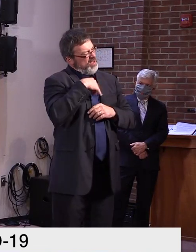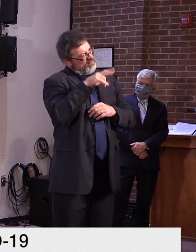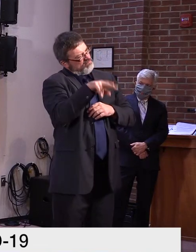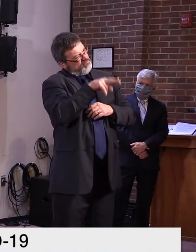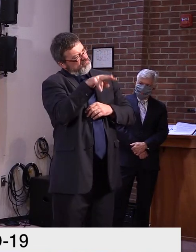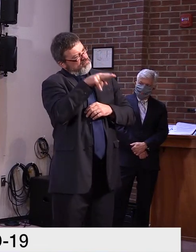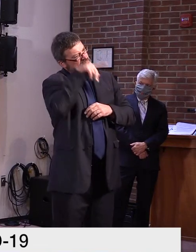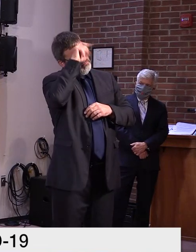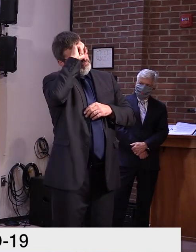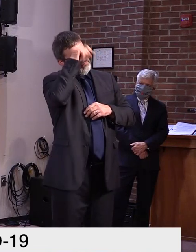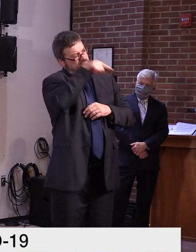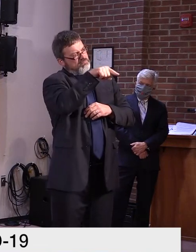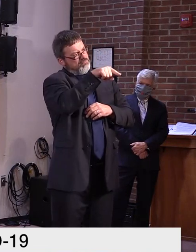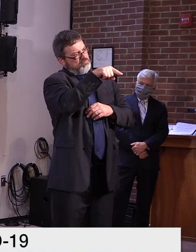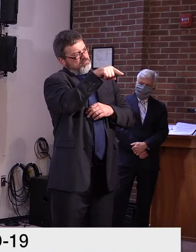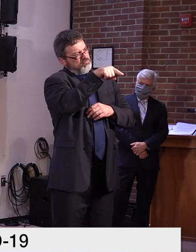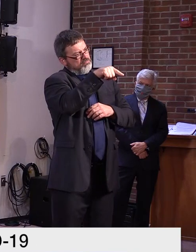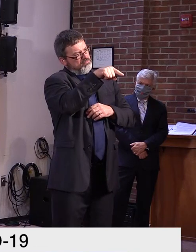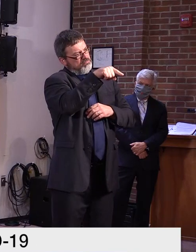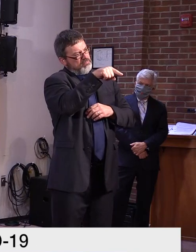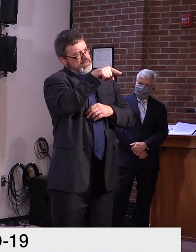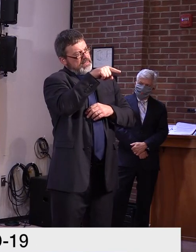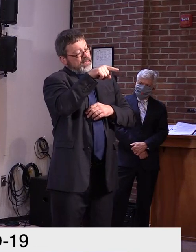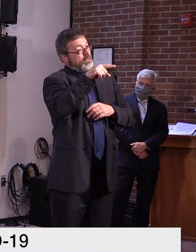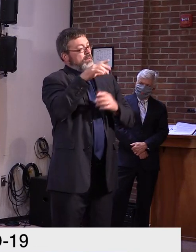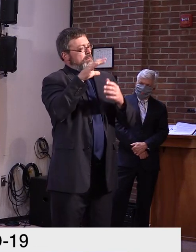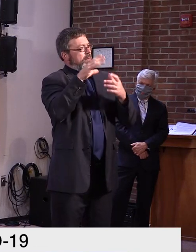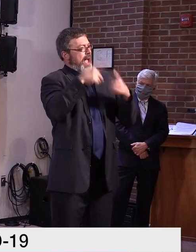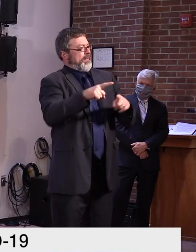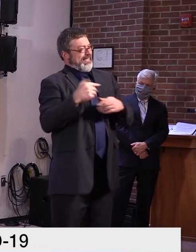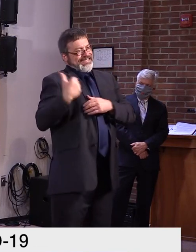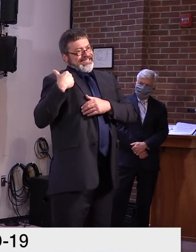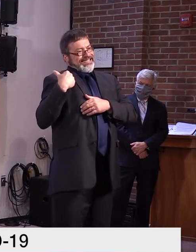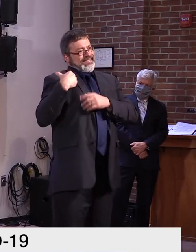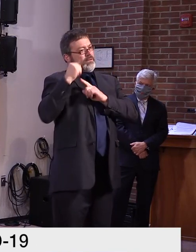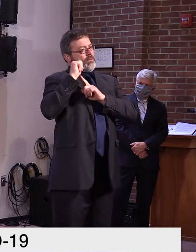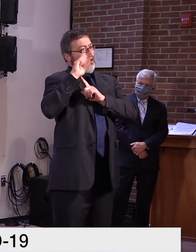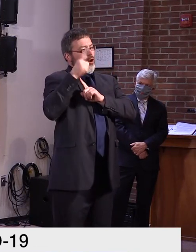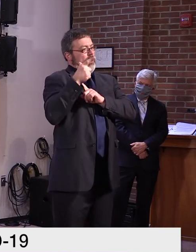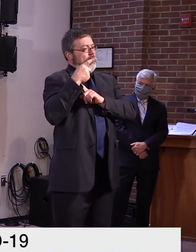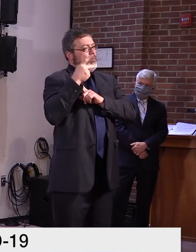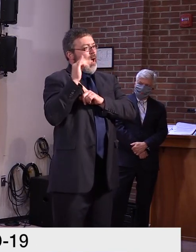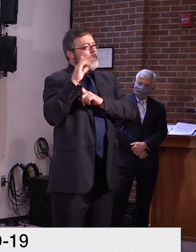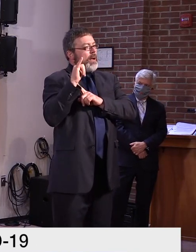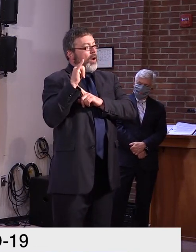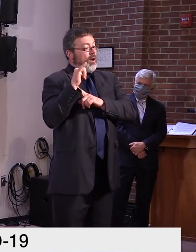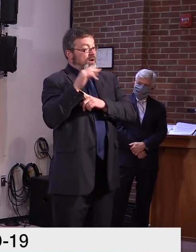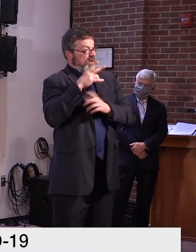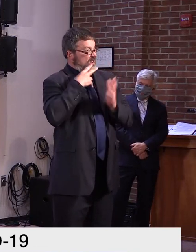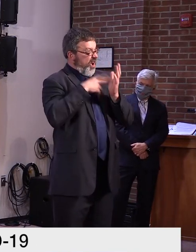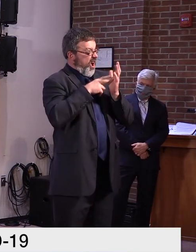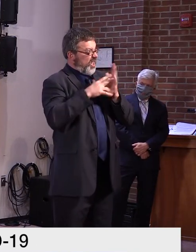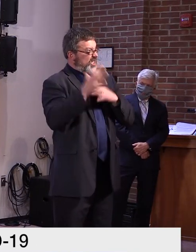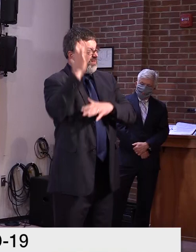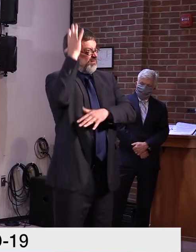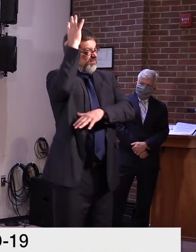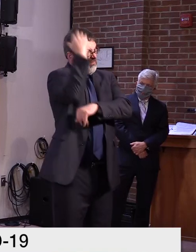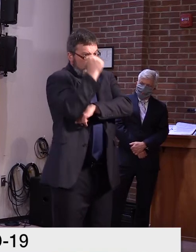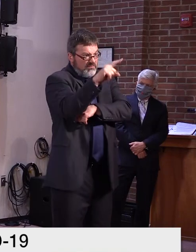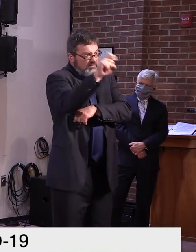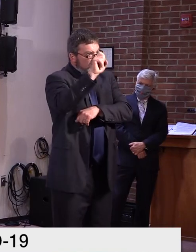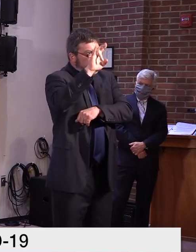uh, with the, the primary, uh, the, the record number of ballots, uh, that were mailed and, uh, and it